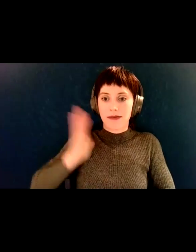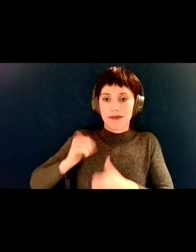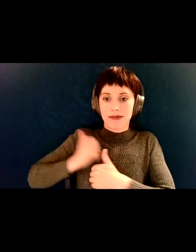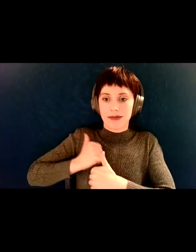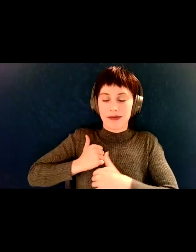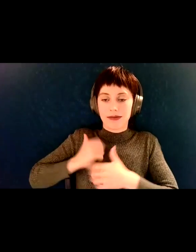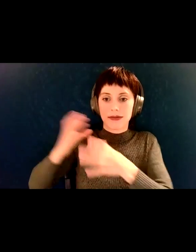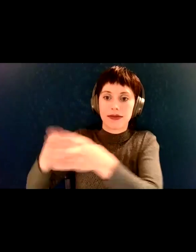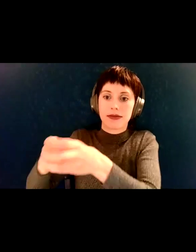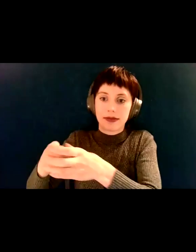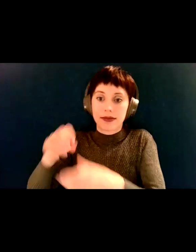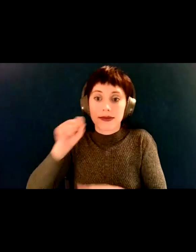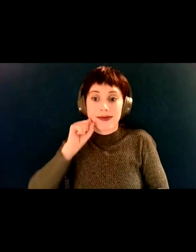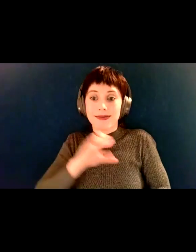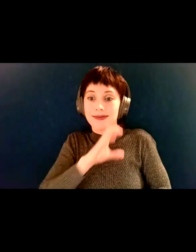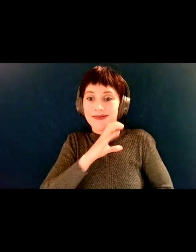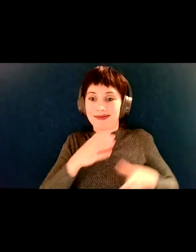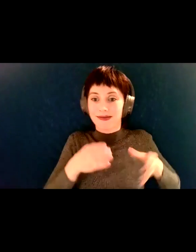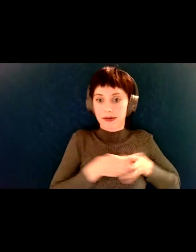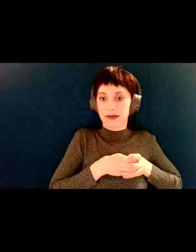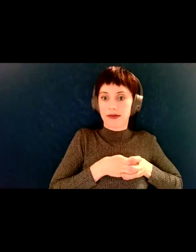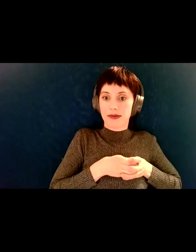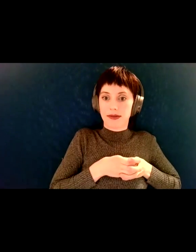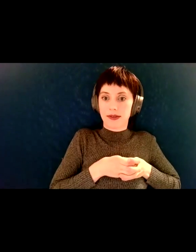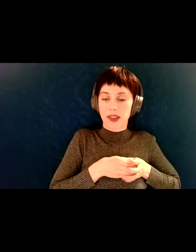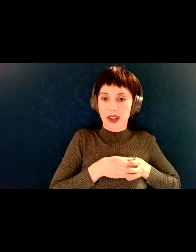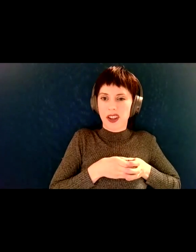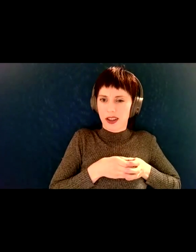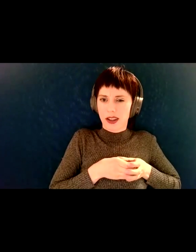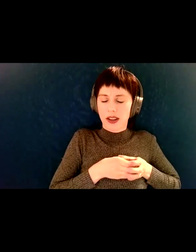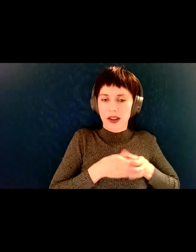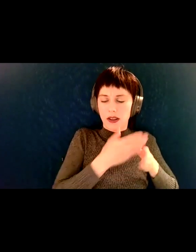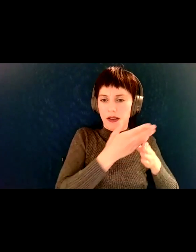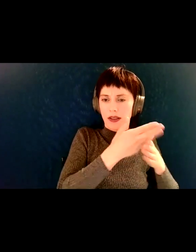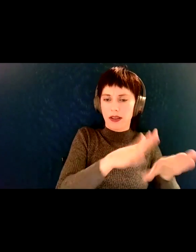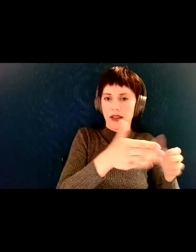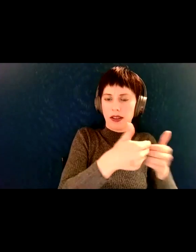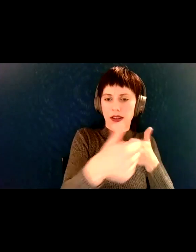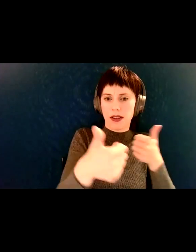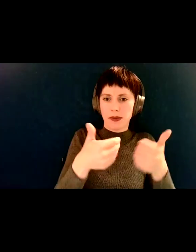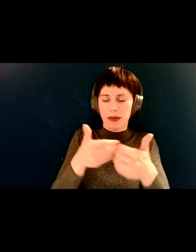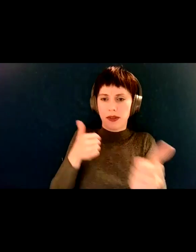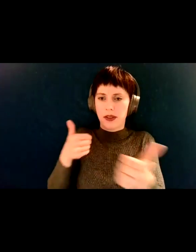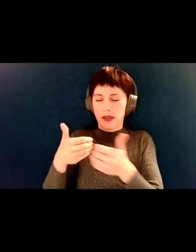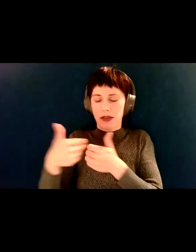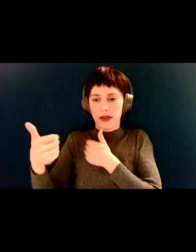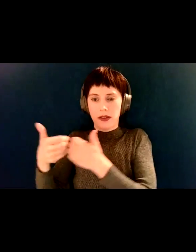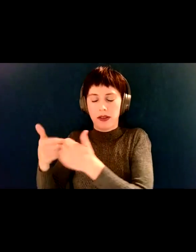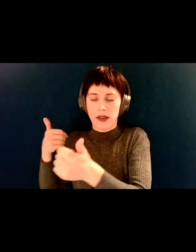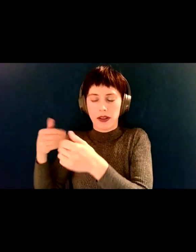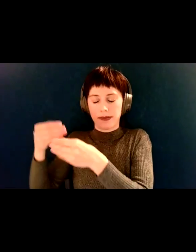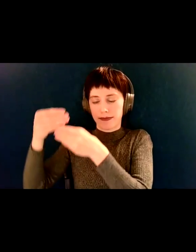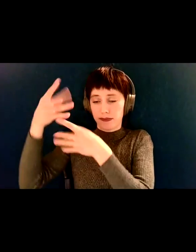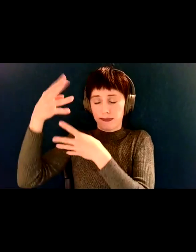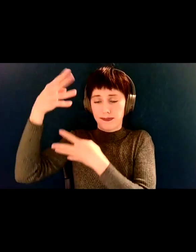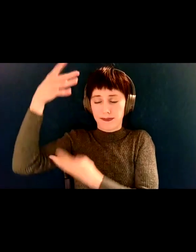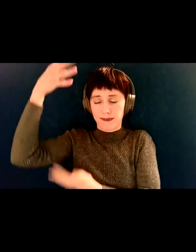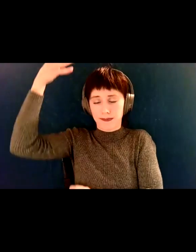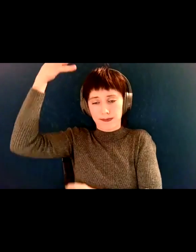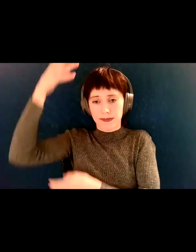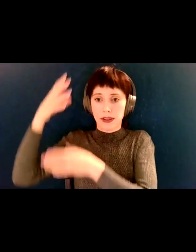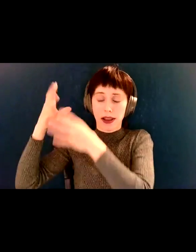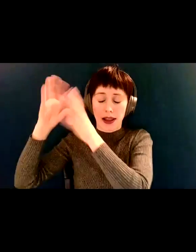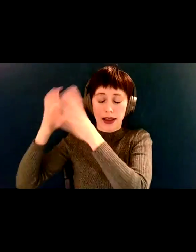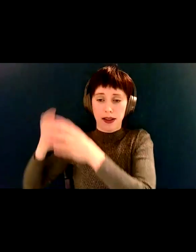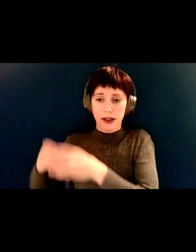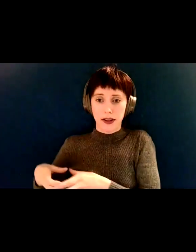Elders are in another category. Um, so, so there, there are more categories that I'm not even getting into. So, so you